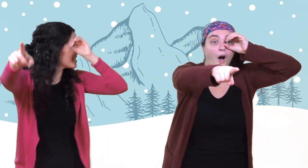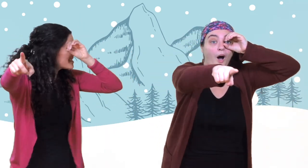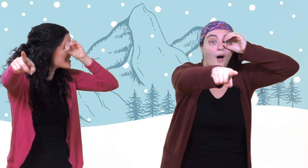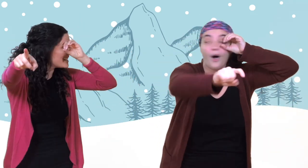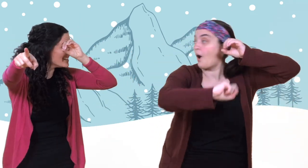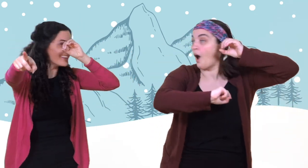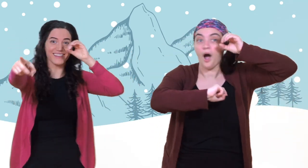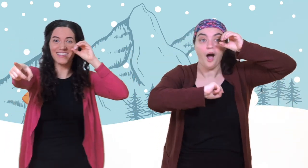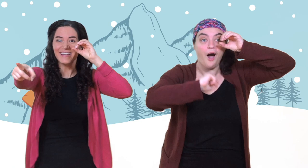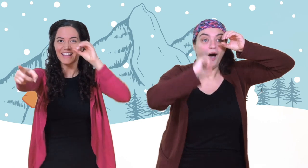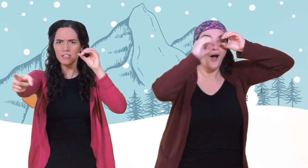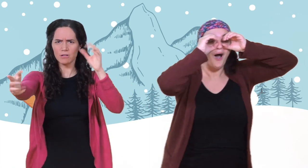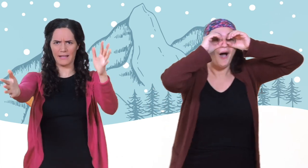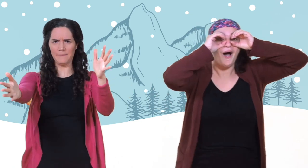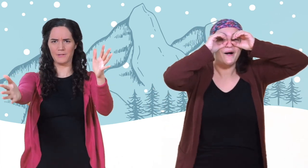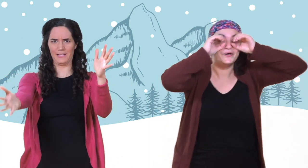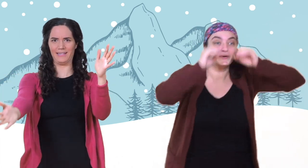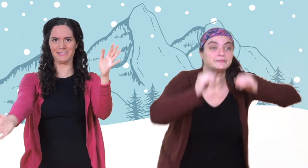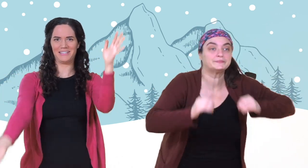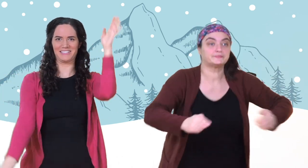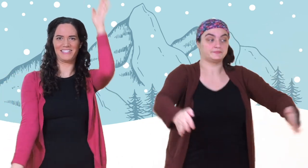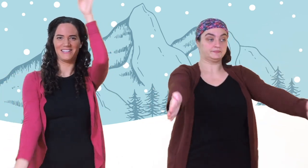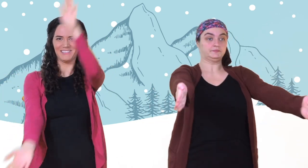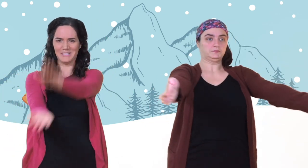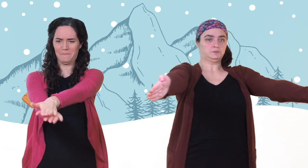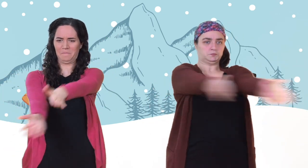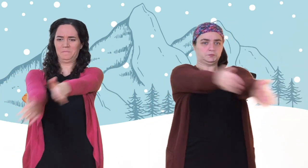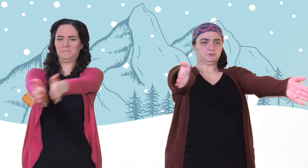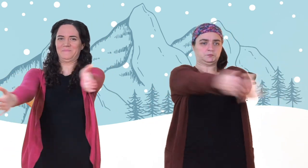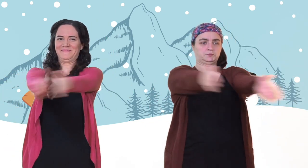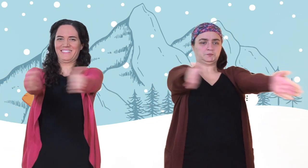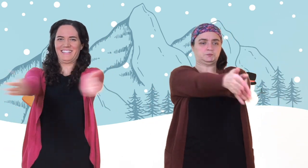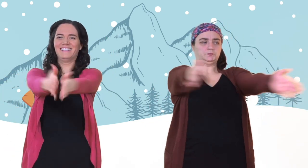It's a seal! Can you clap your hands like a seal?